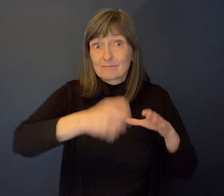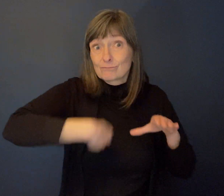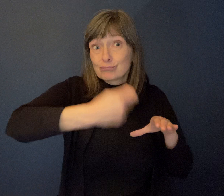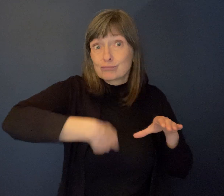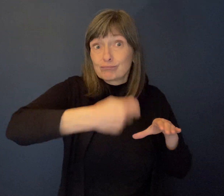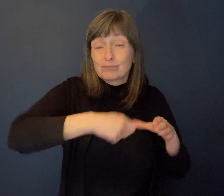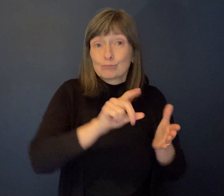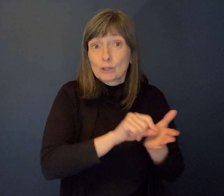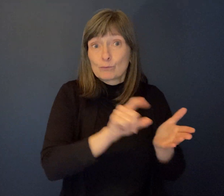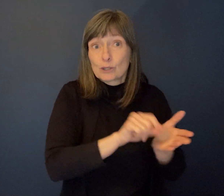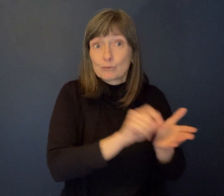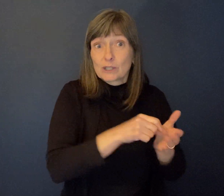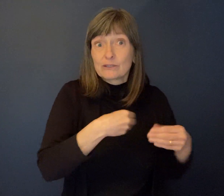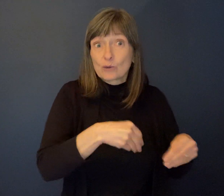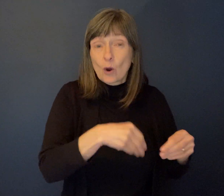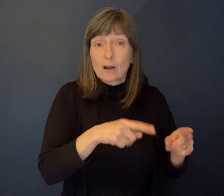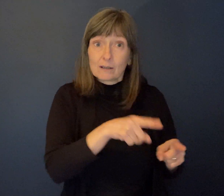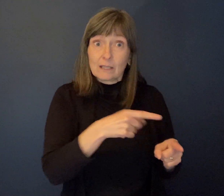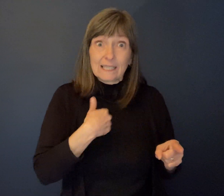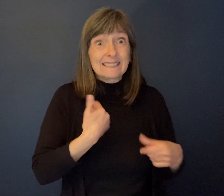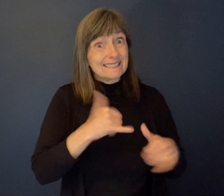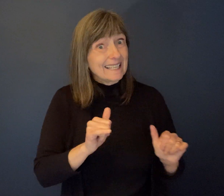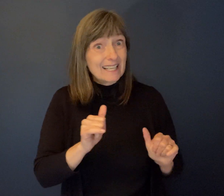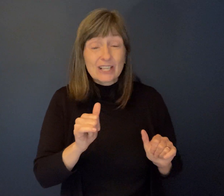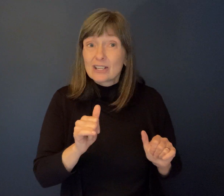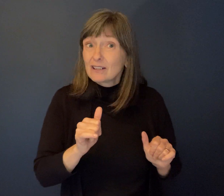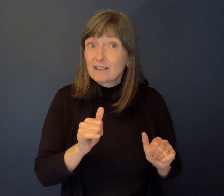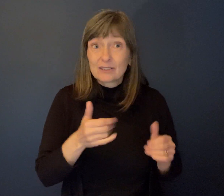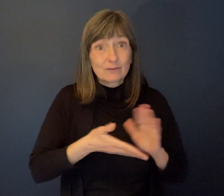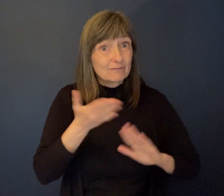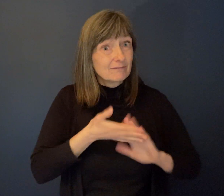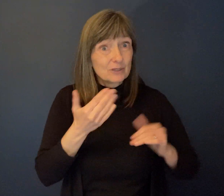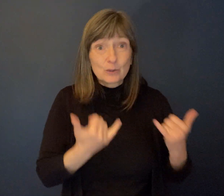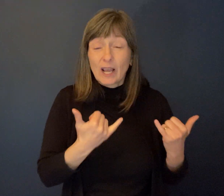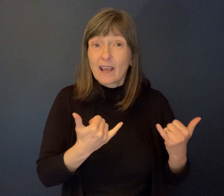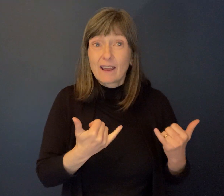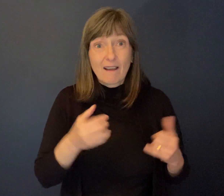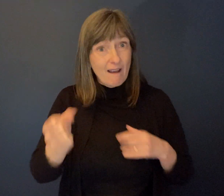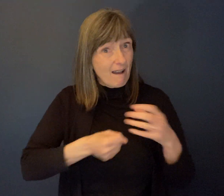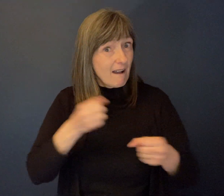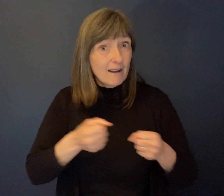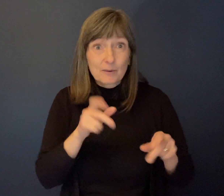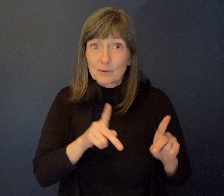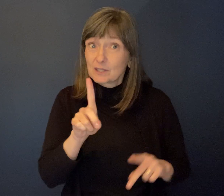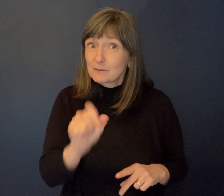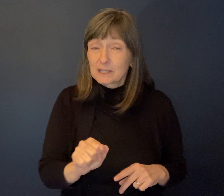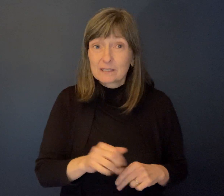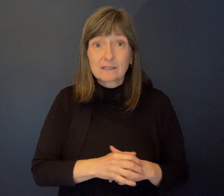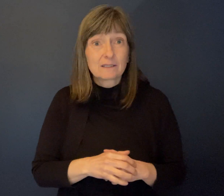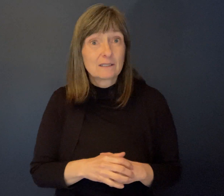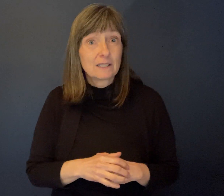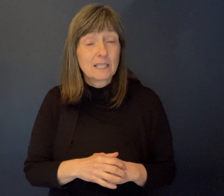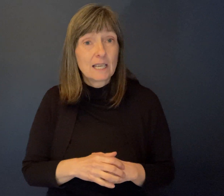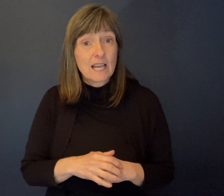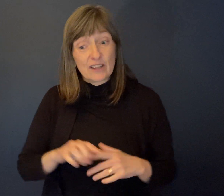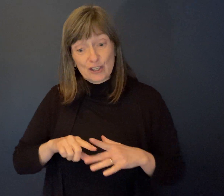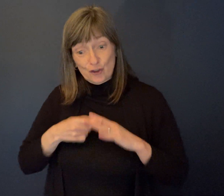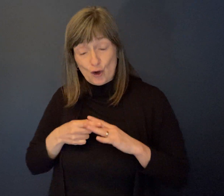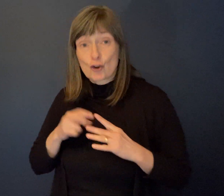that hired at that time many individuals with disabilities. Um, they had, they did start the transportation system at the hub. At the